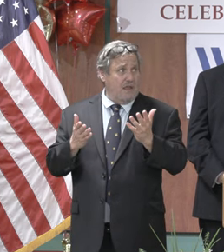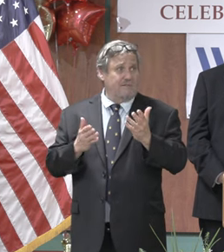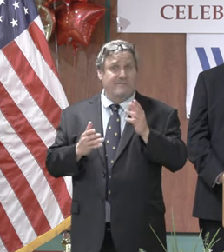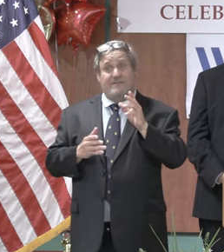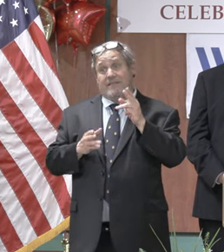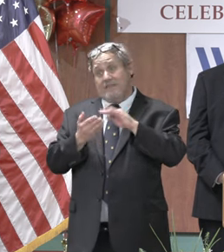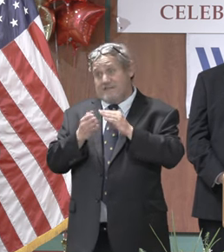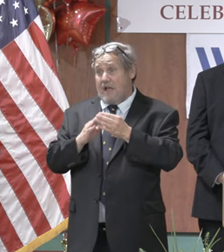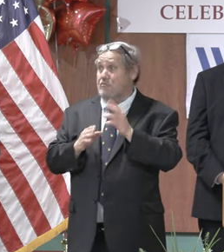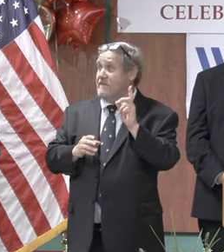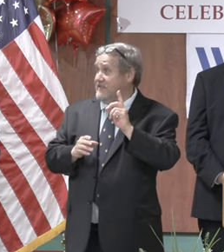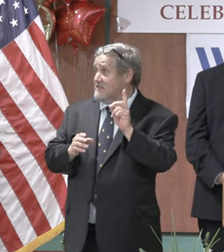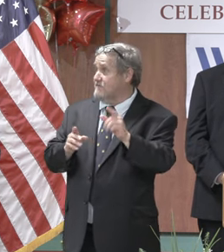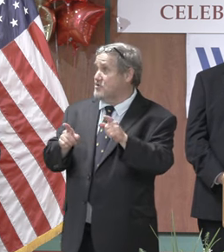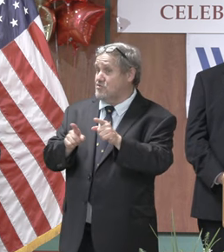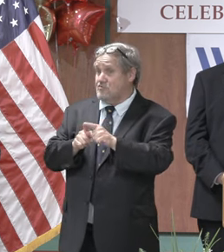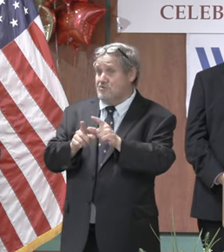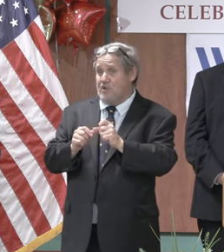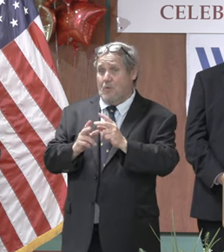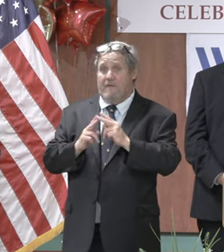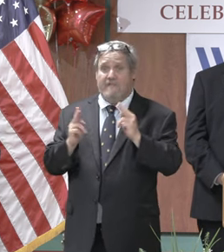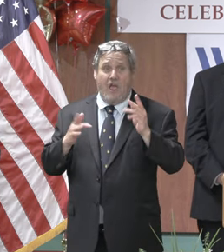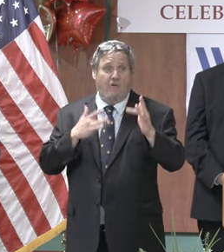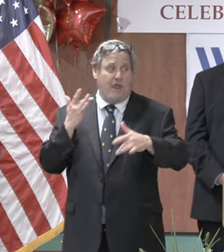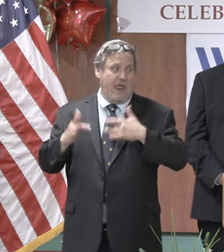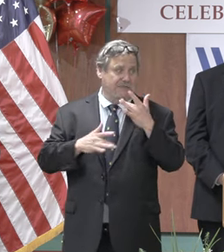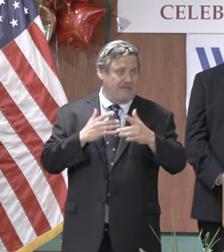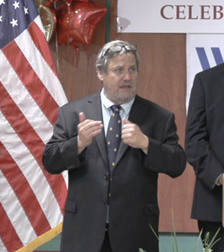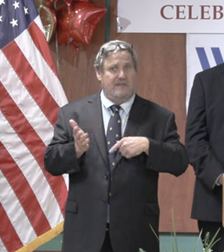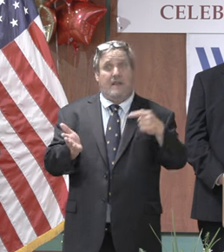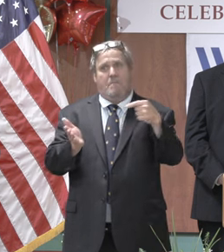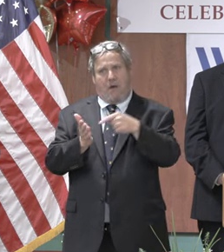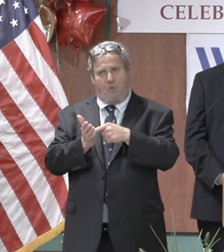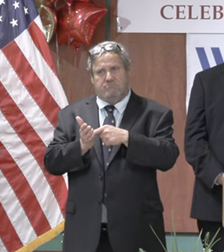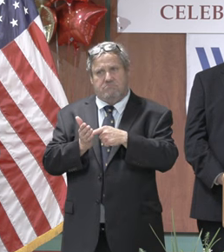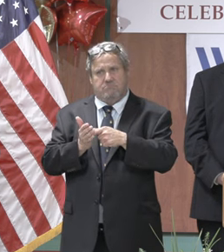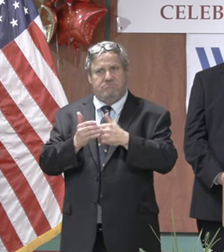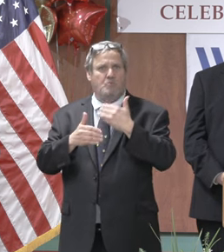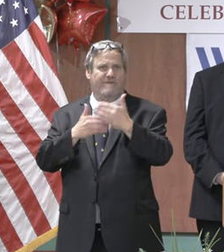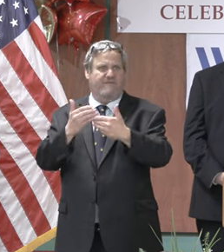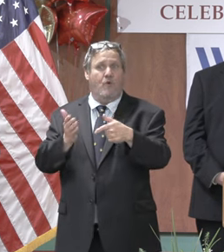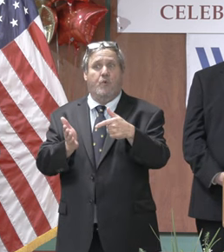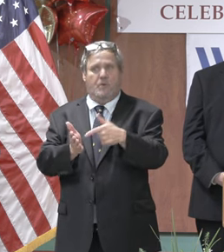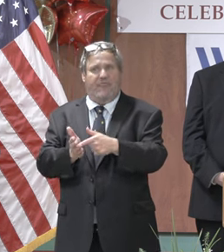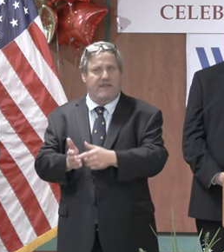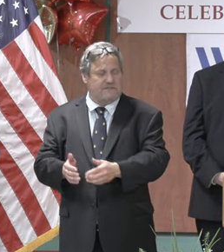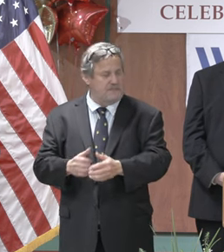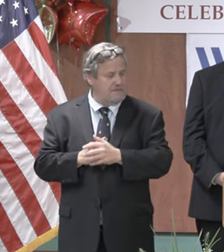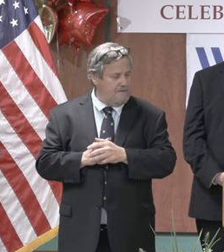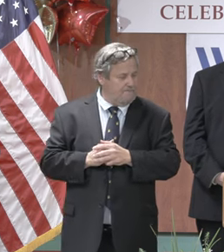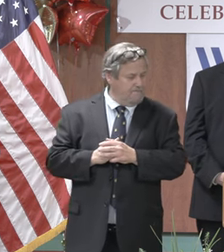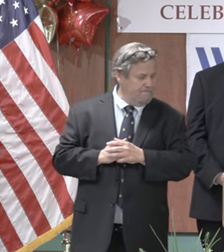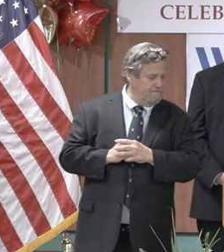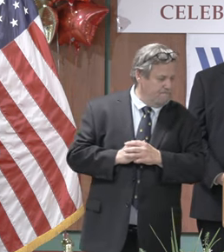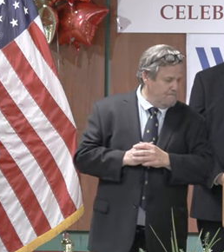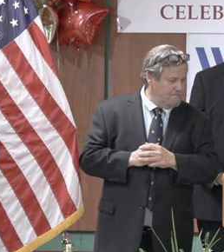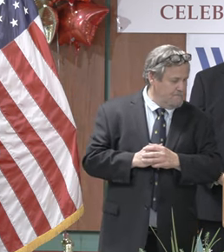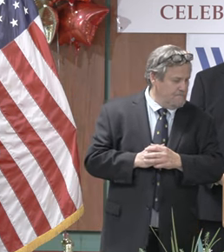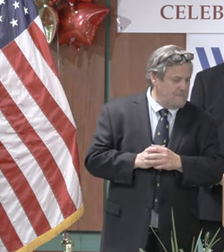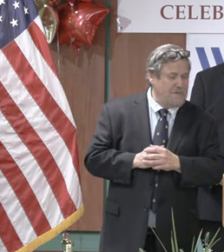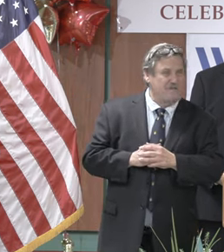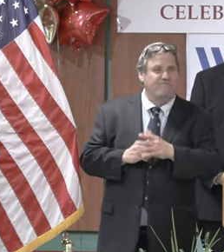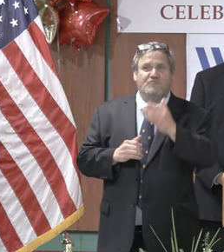for the deaf deafblind and hearing communities of danvers we are thrilled that they will be affordable